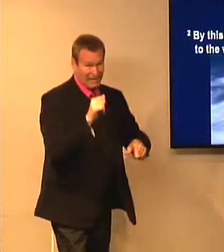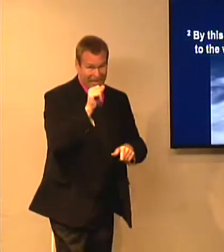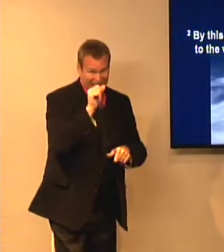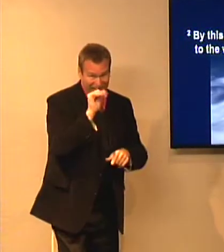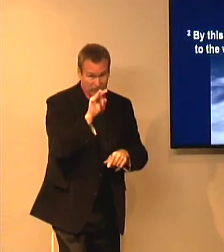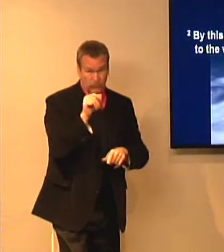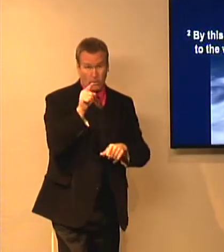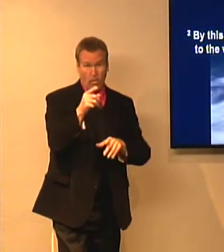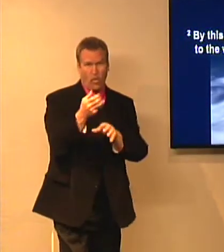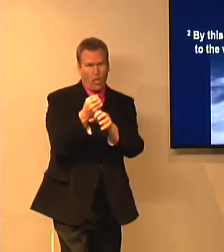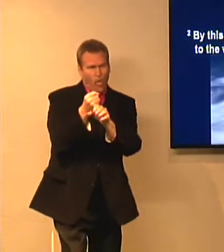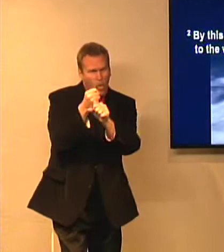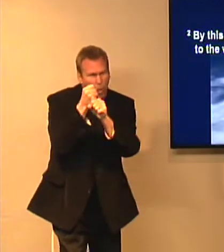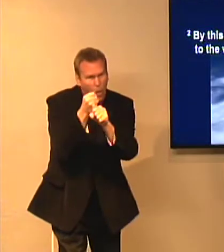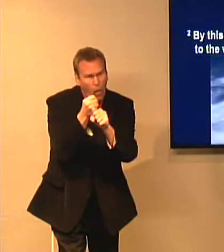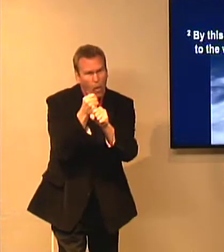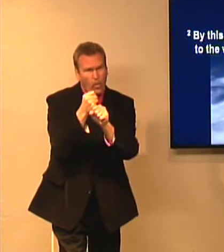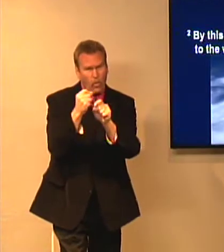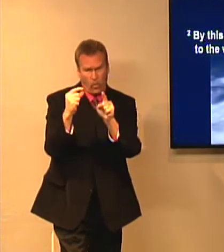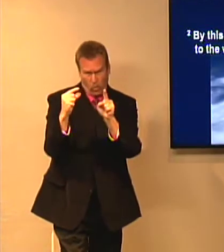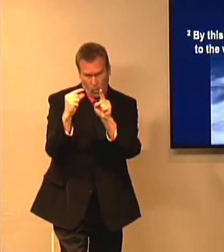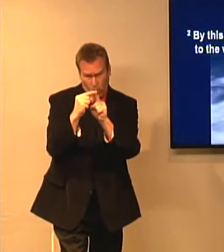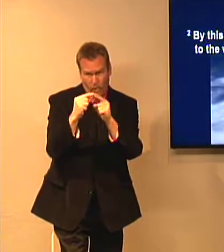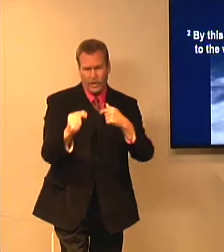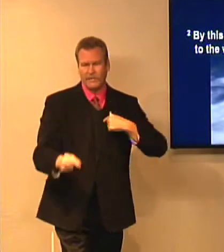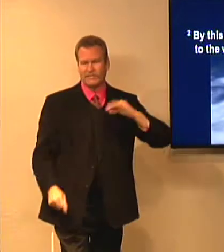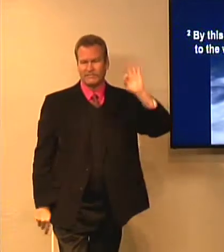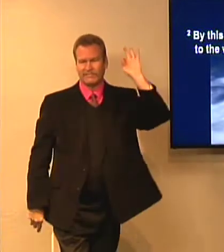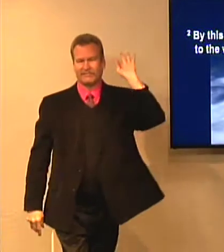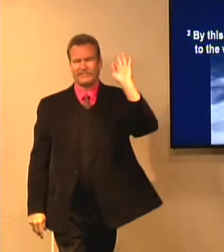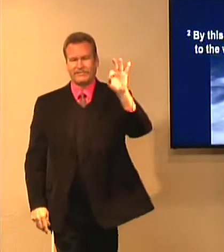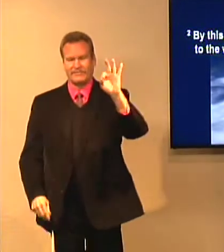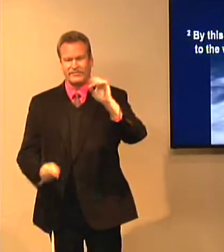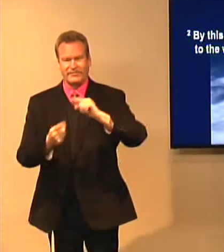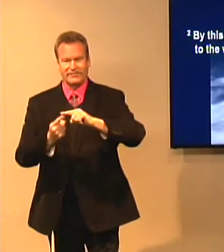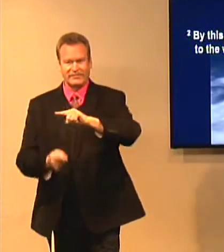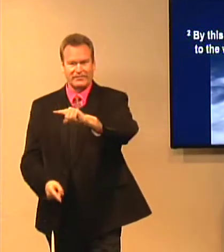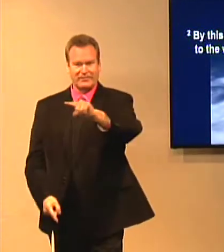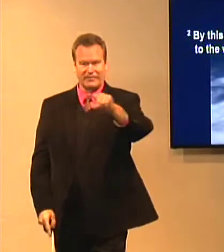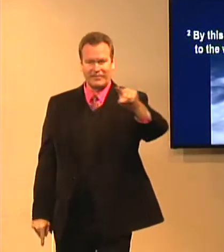gospel is. If you hold firmly to the word that I preached to you,